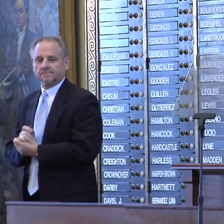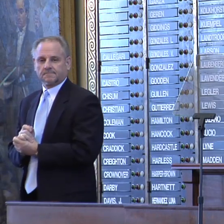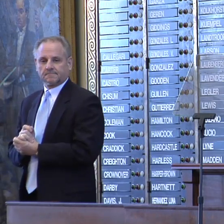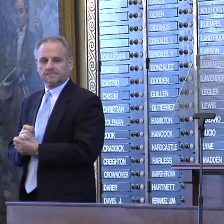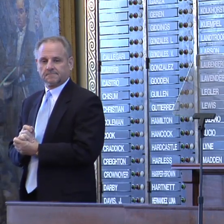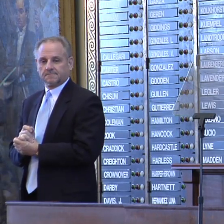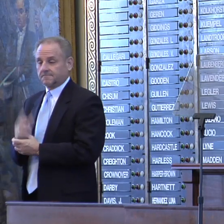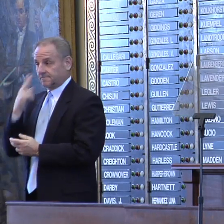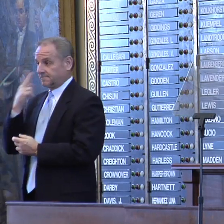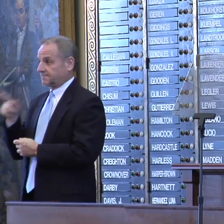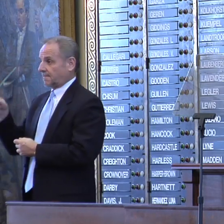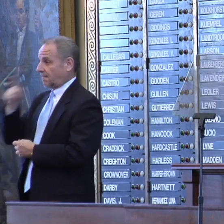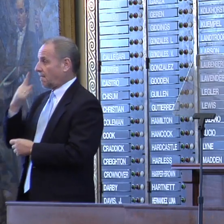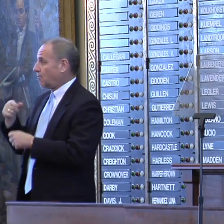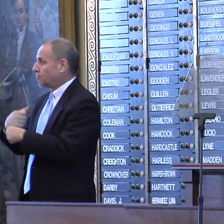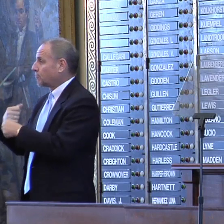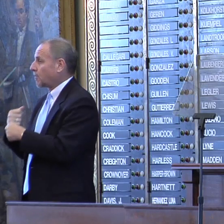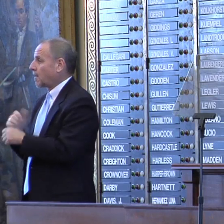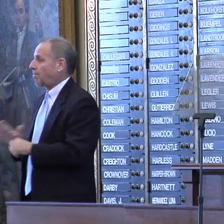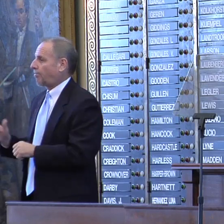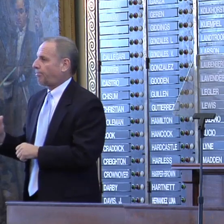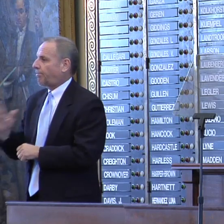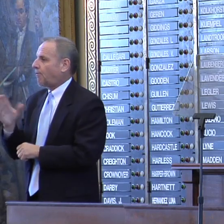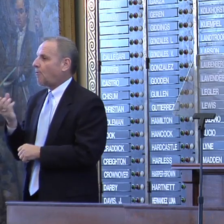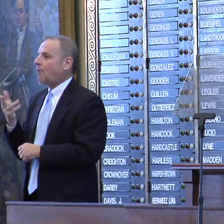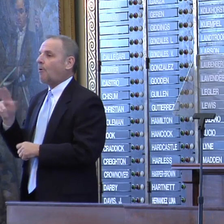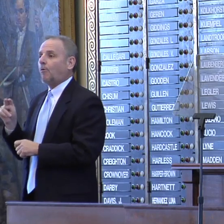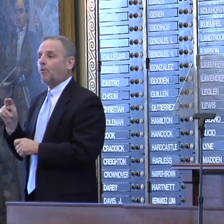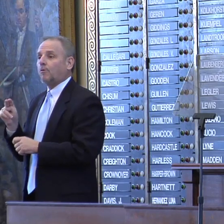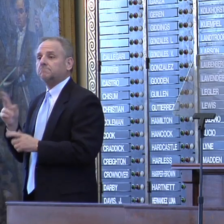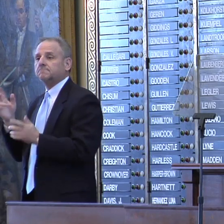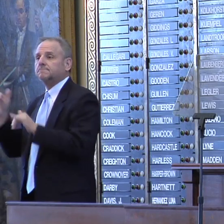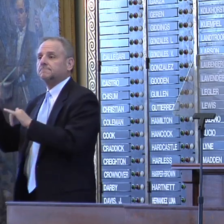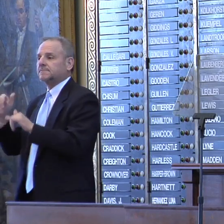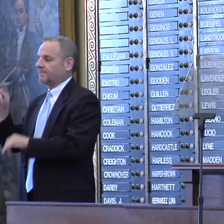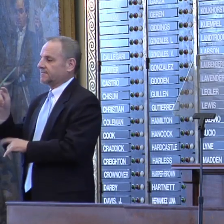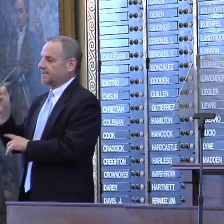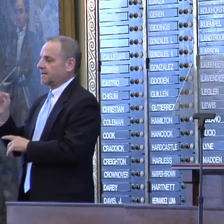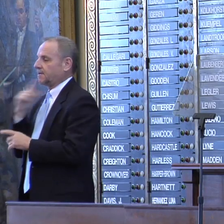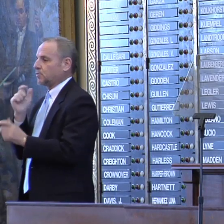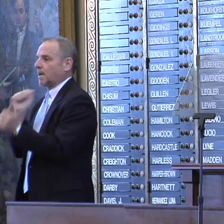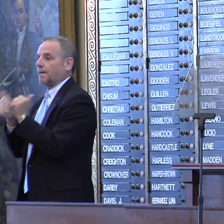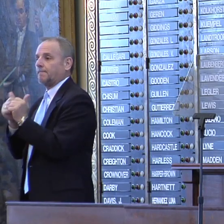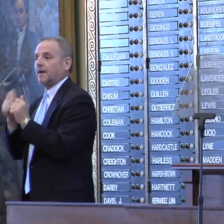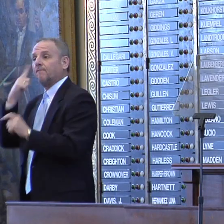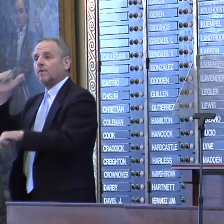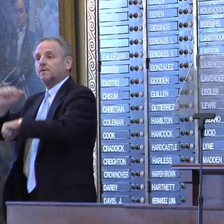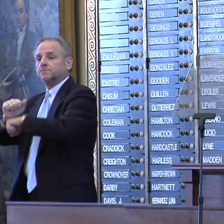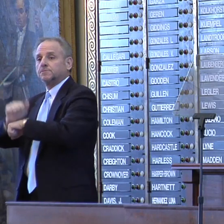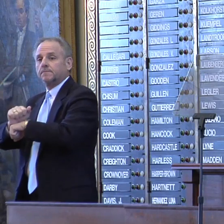You see, they're creating their own versions of the TEF to compete for the